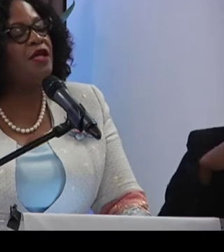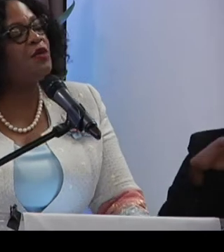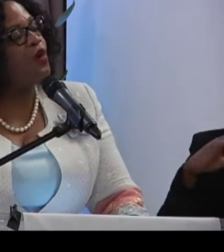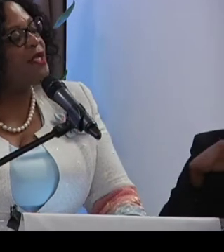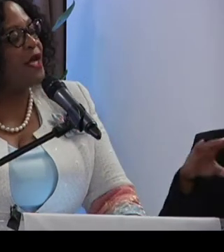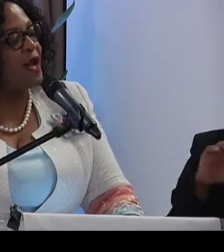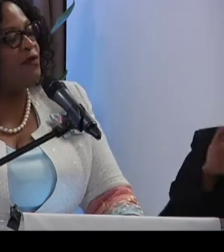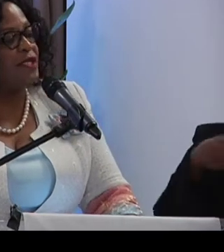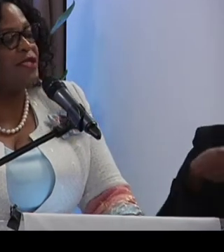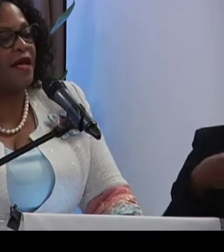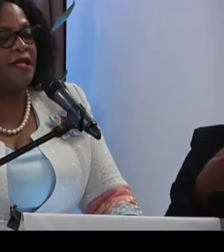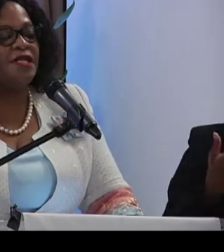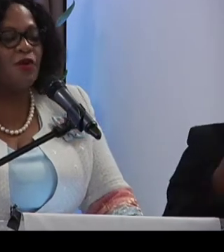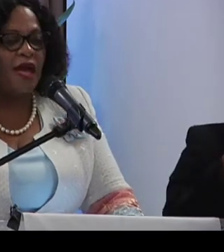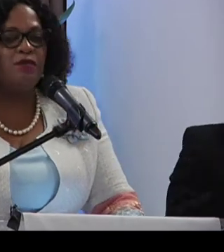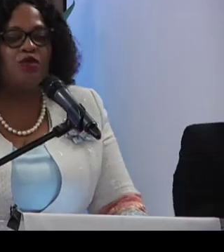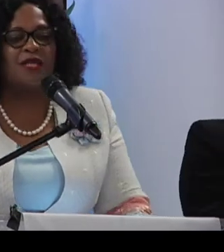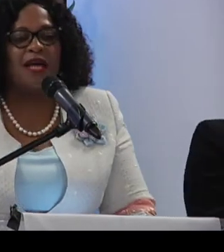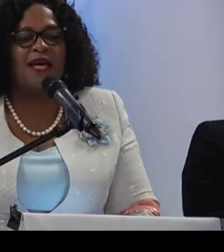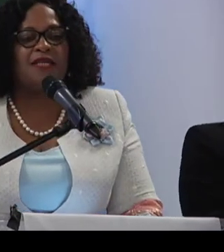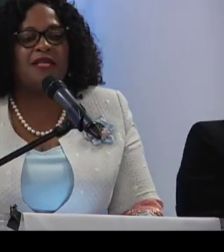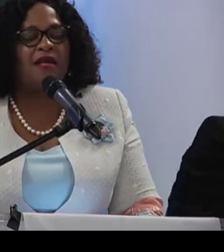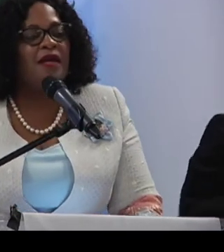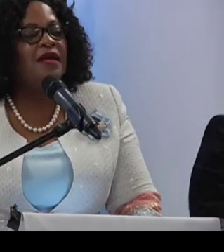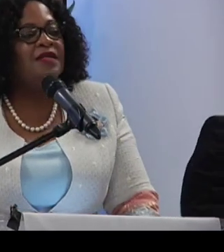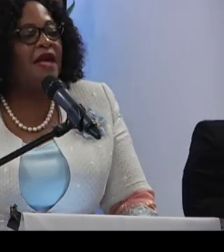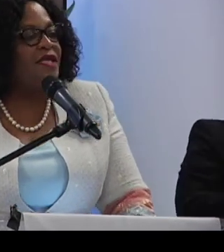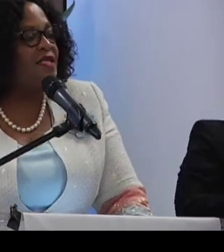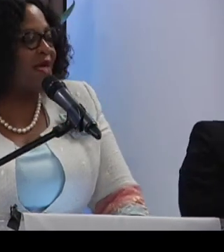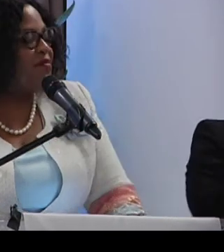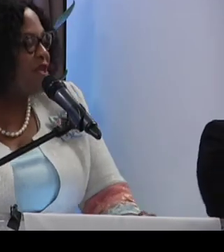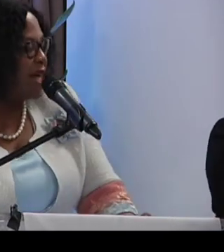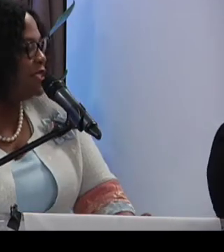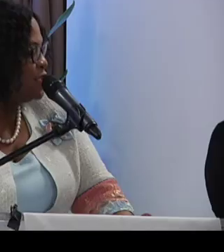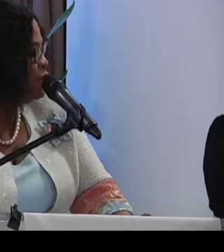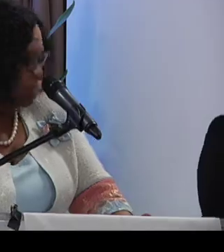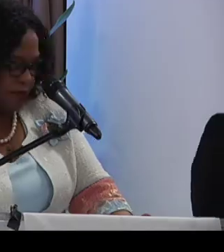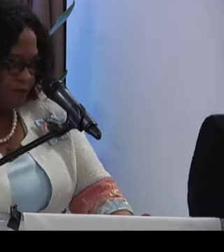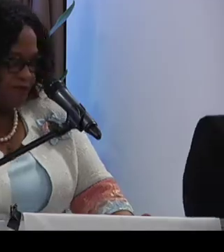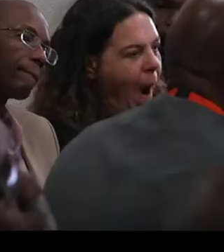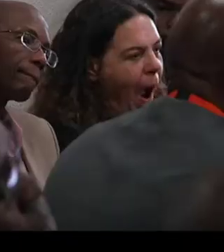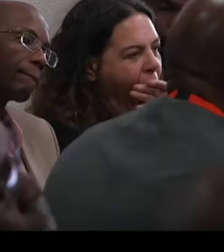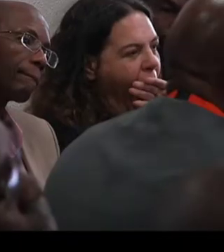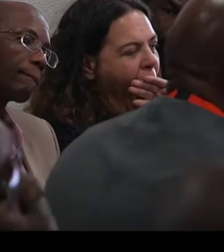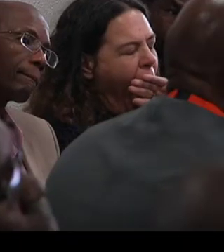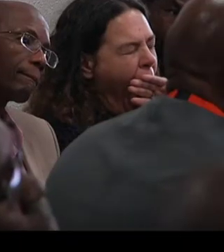as we went around interacting, we came to realize that there is something that is missing.